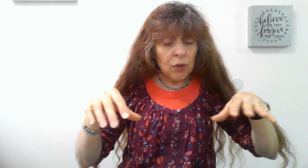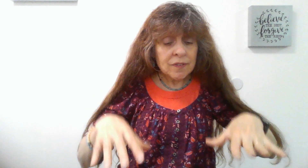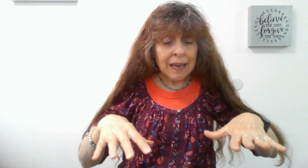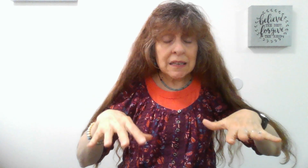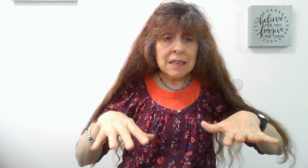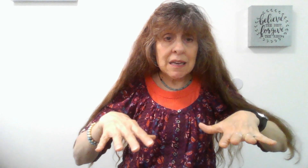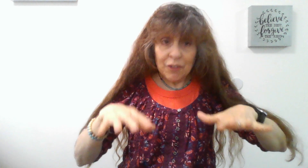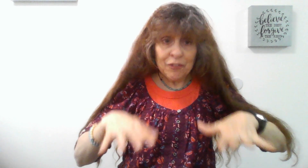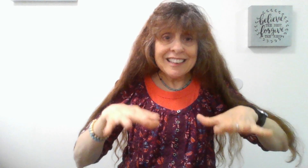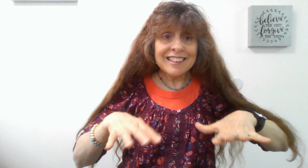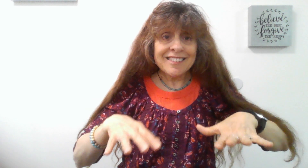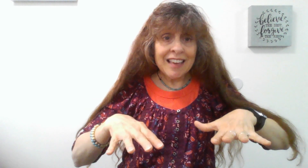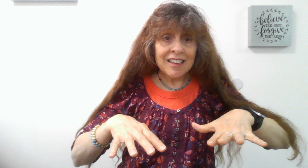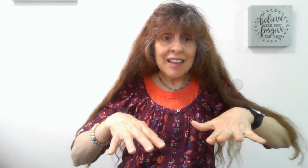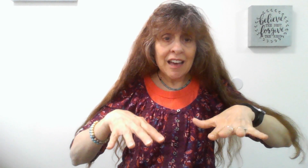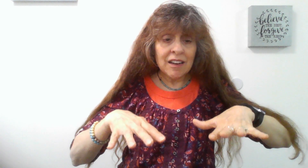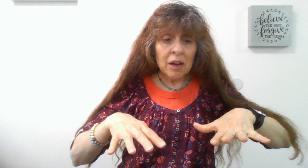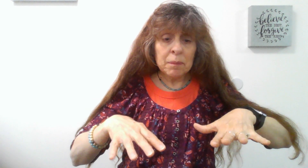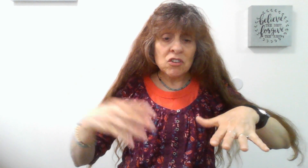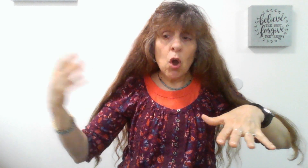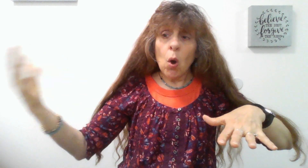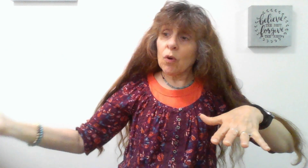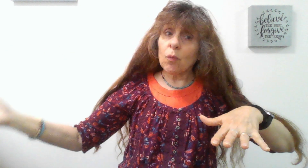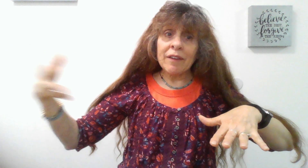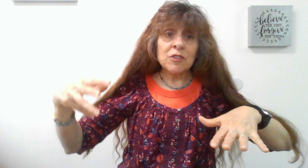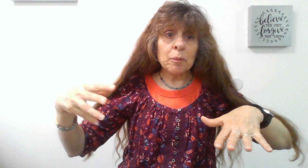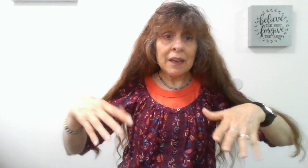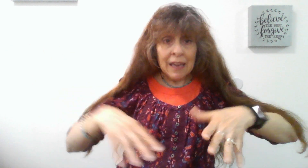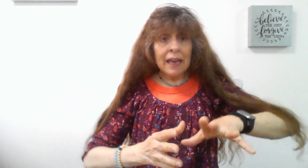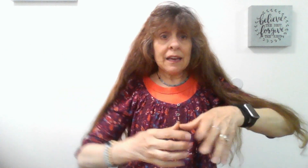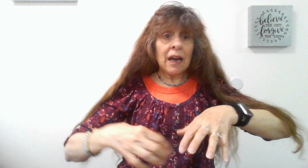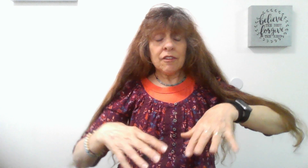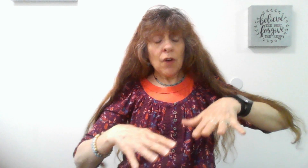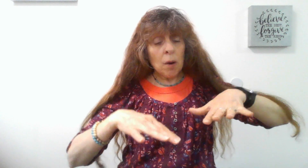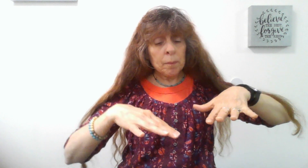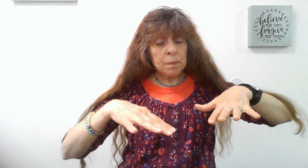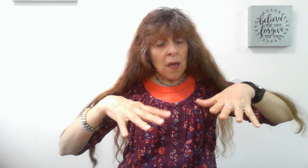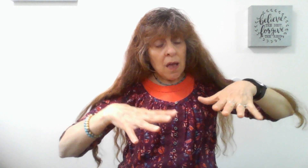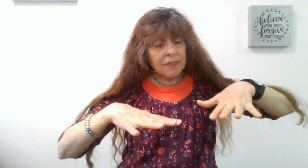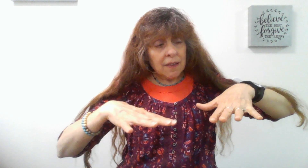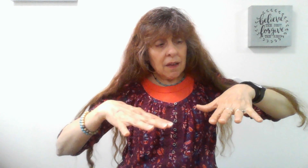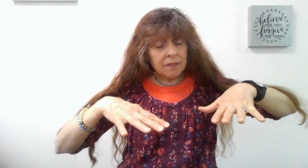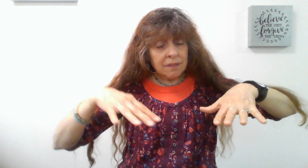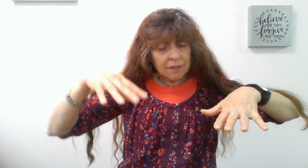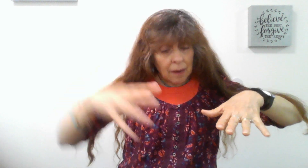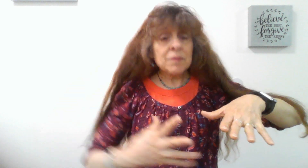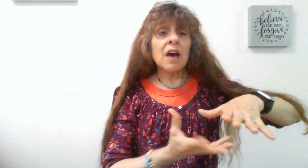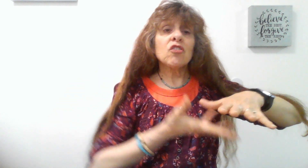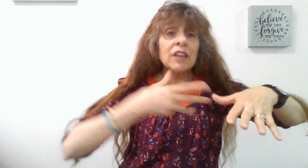your feet in the sand on a beach where the waves are big, it kind of comes underneath